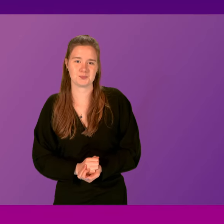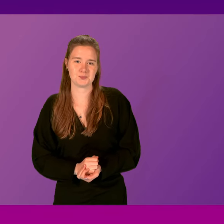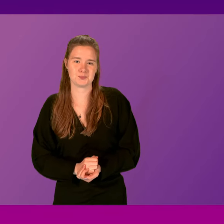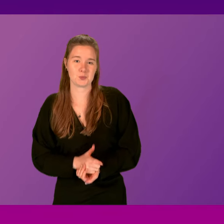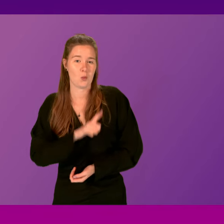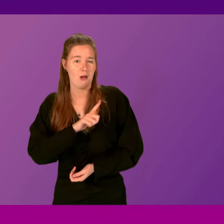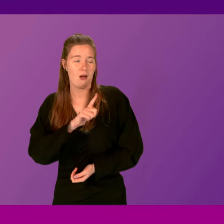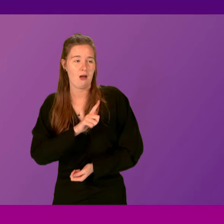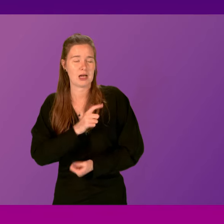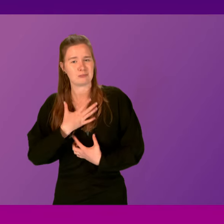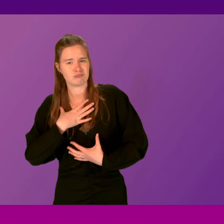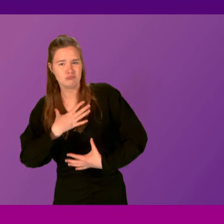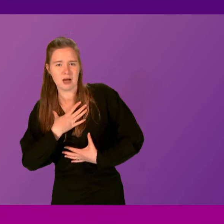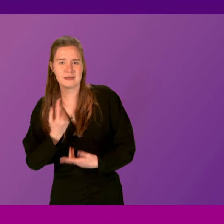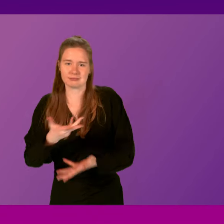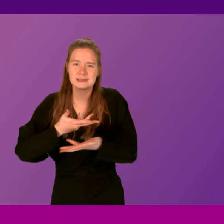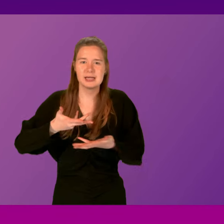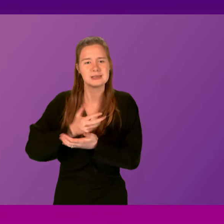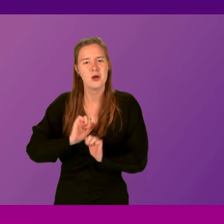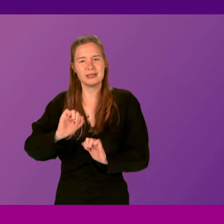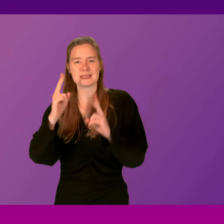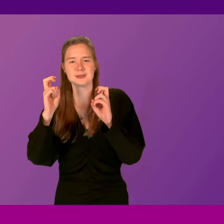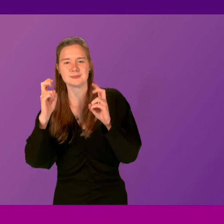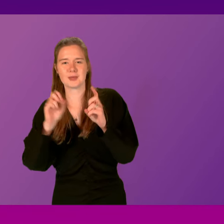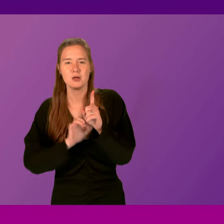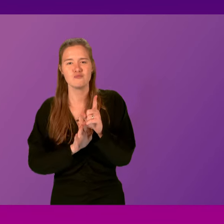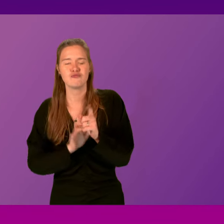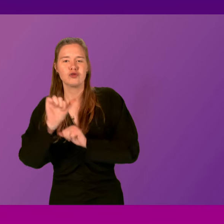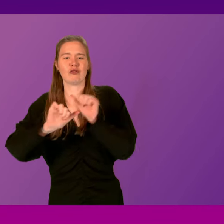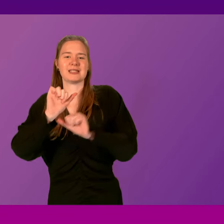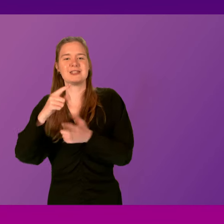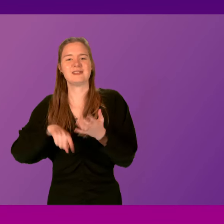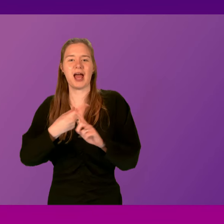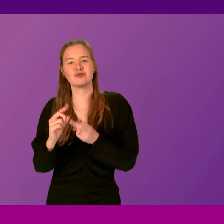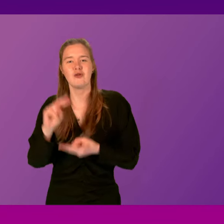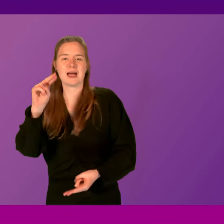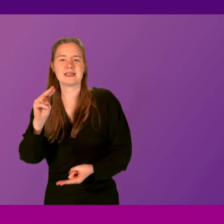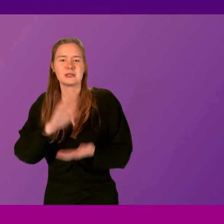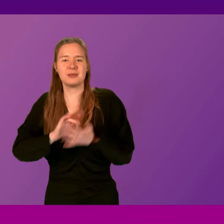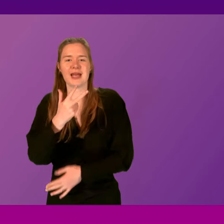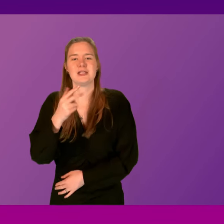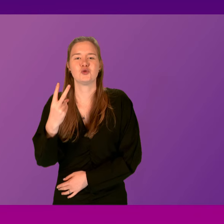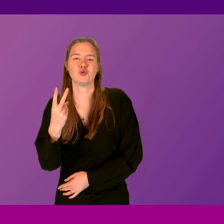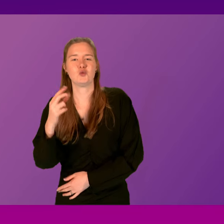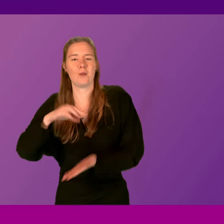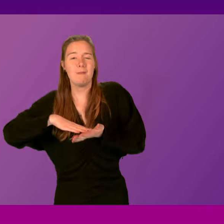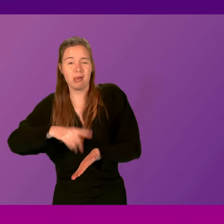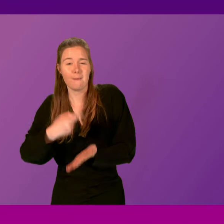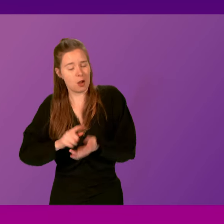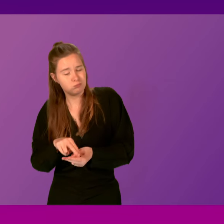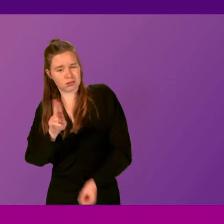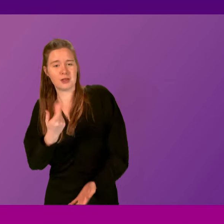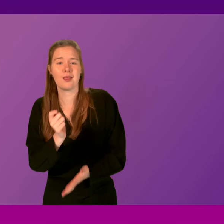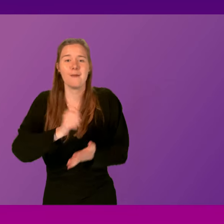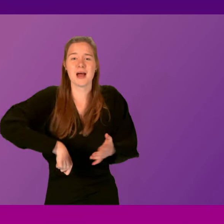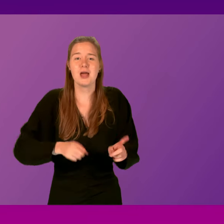Because I'm surprised he didn't talk about his so-called progressive tax rise, which is going to raise £82 million. That would buy you